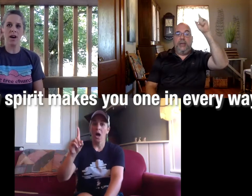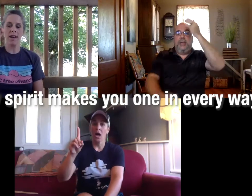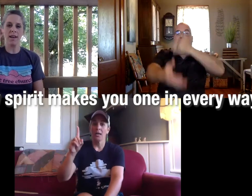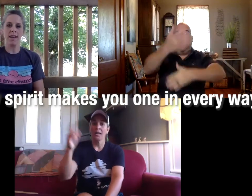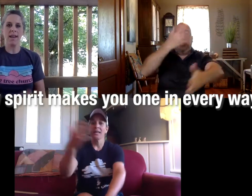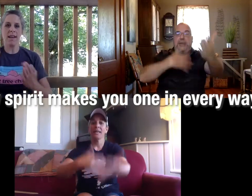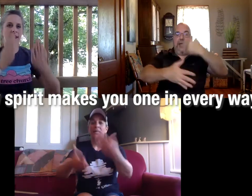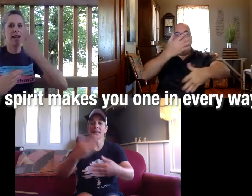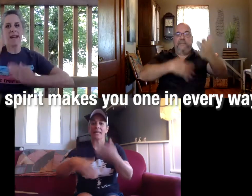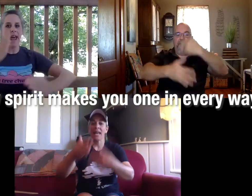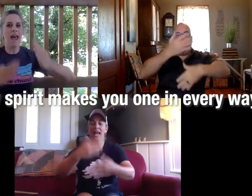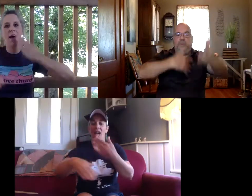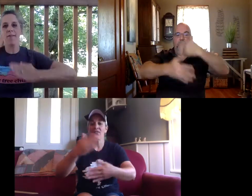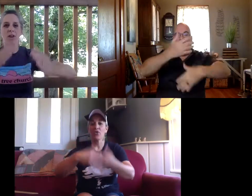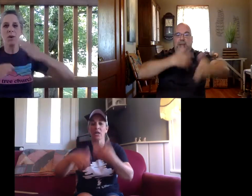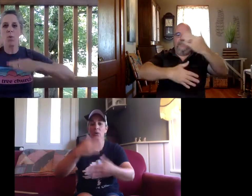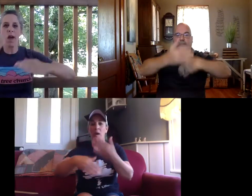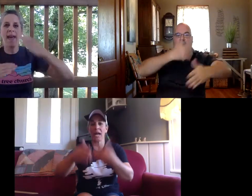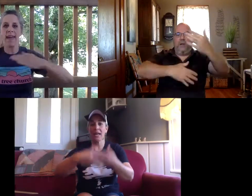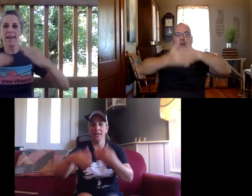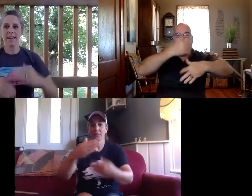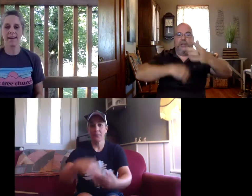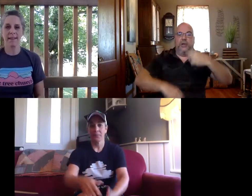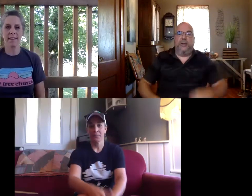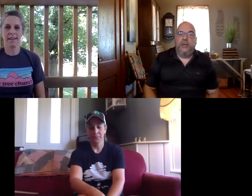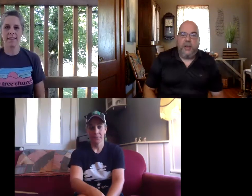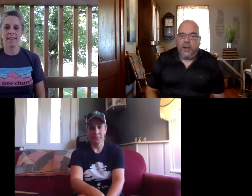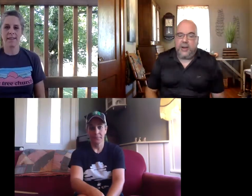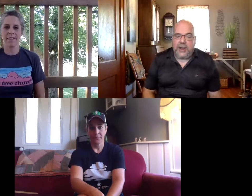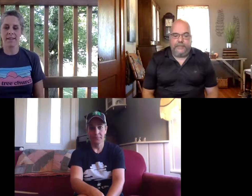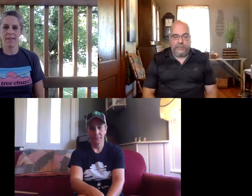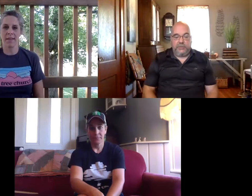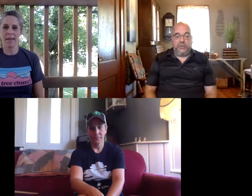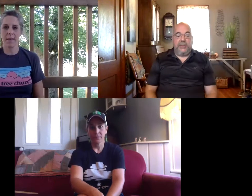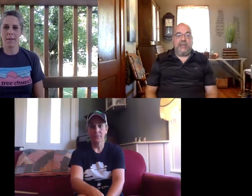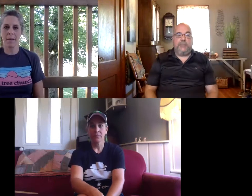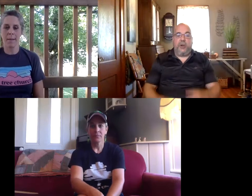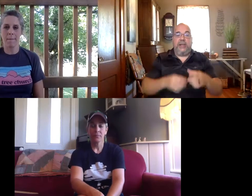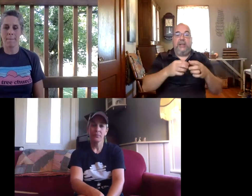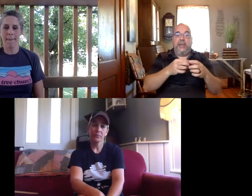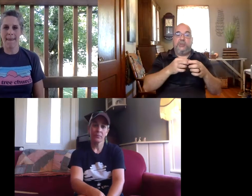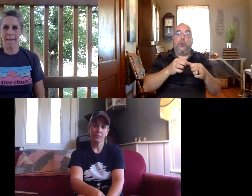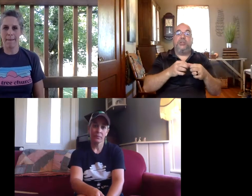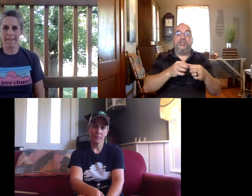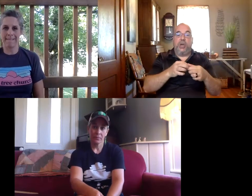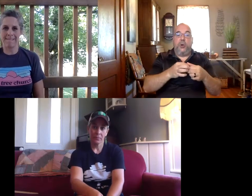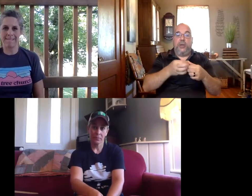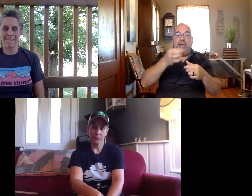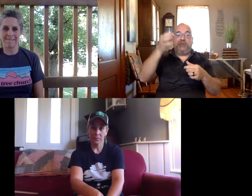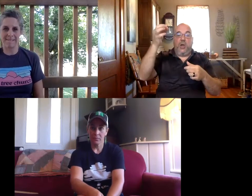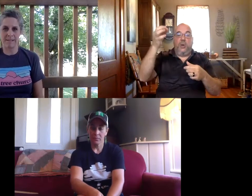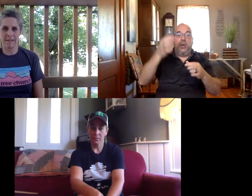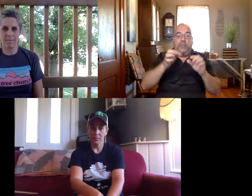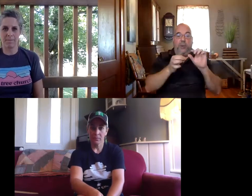in every way all right good all right so the next part is the word so